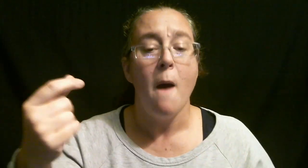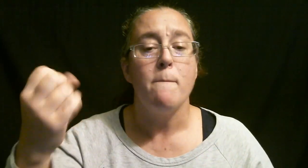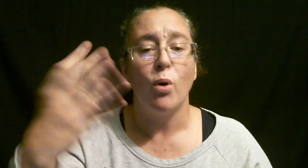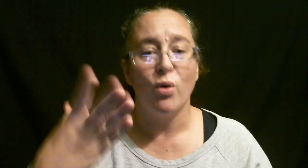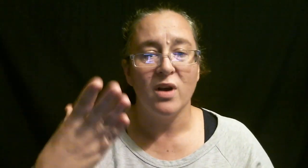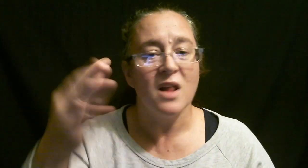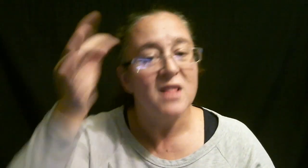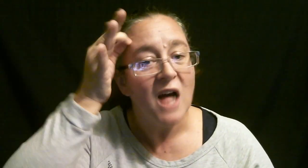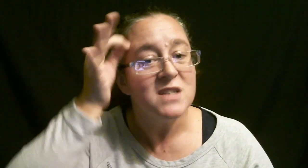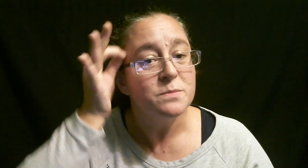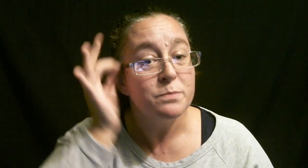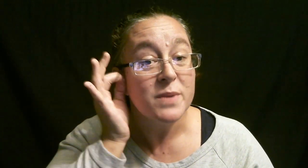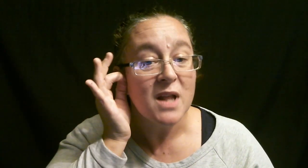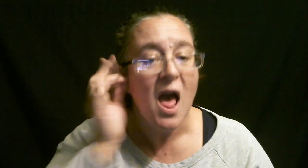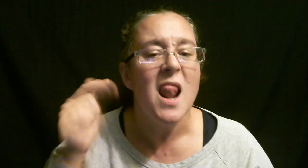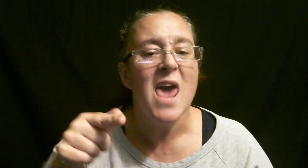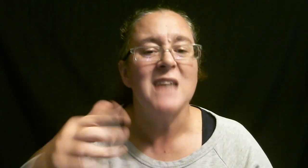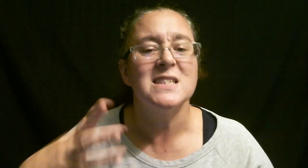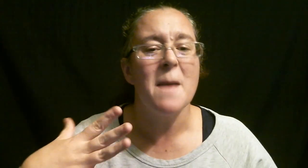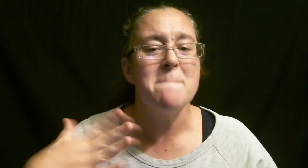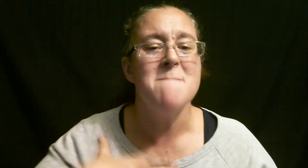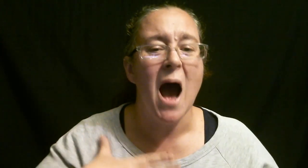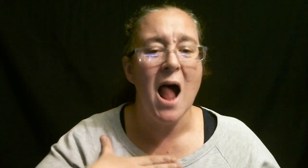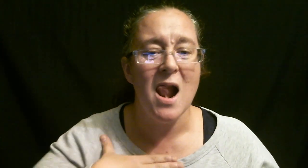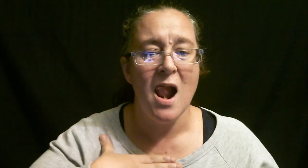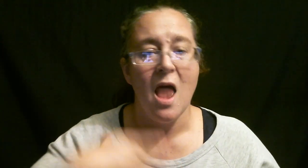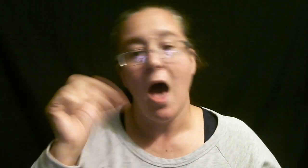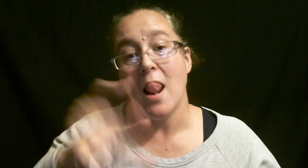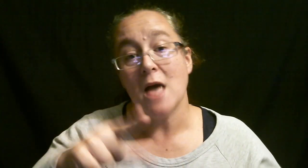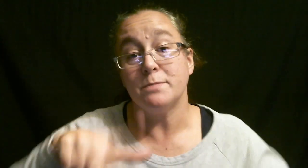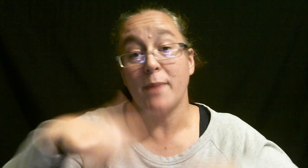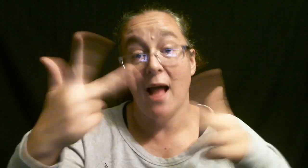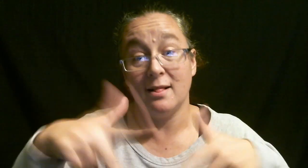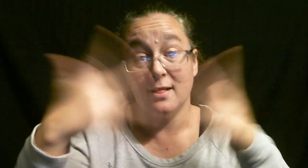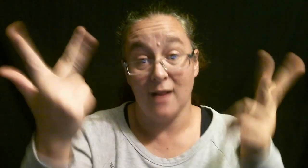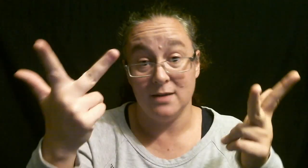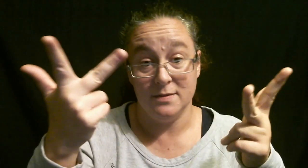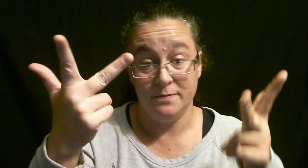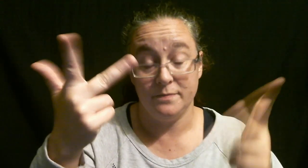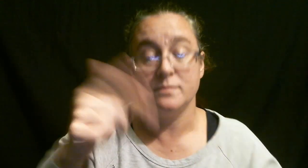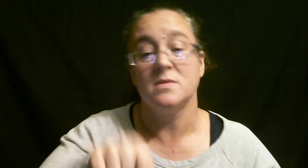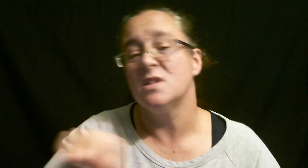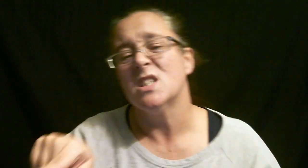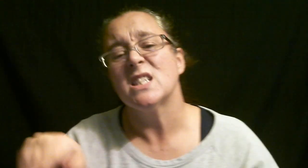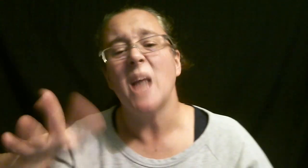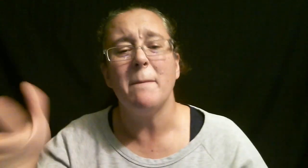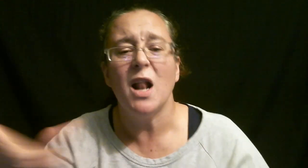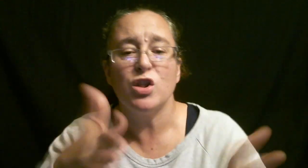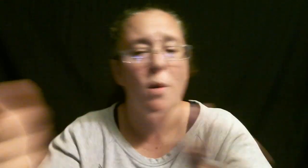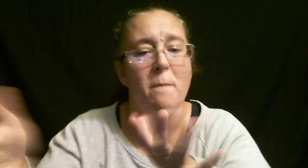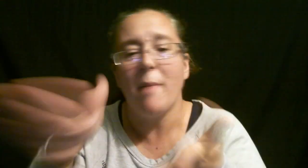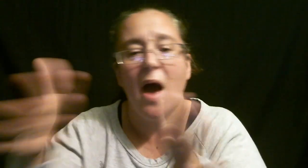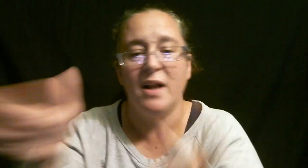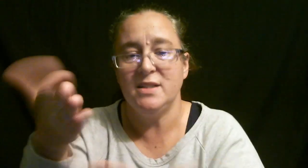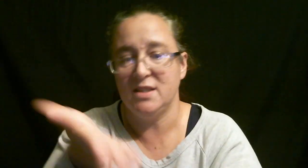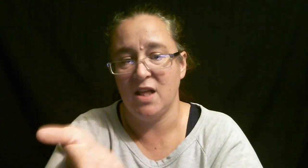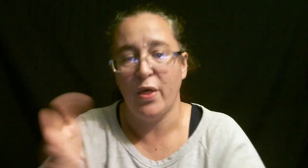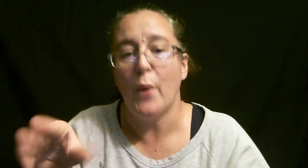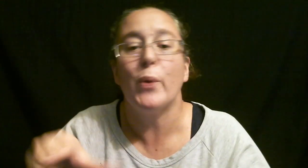heather, Songs of his fashion bring the swains